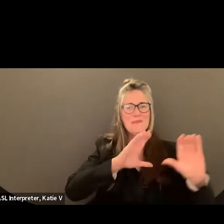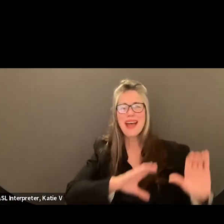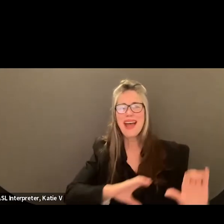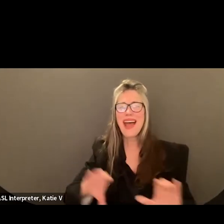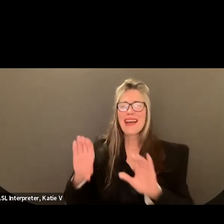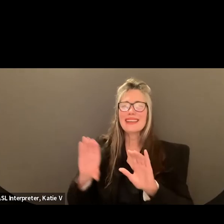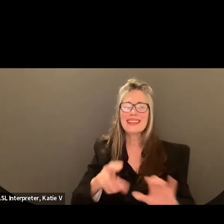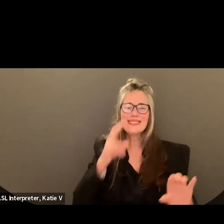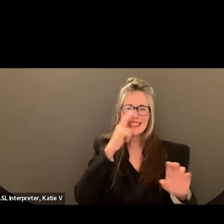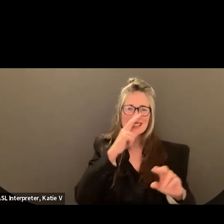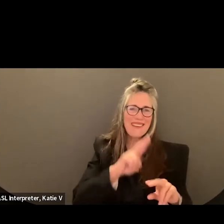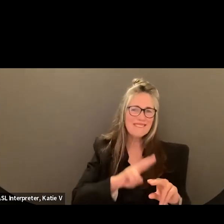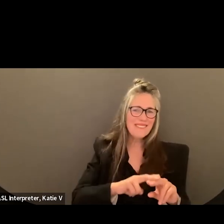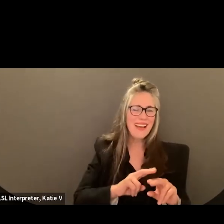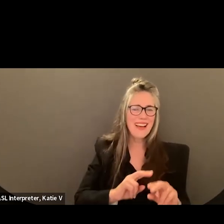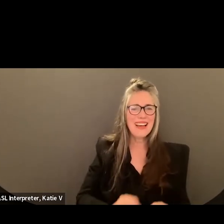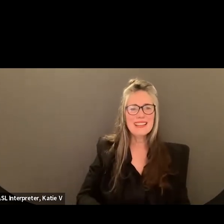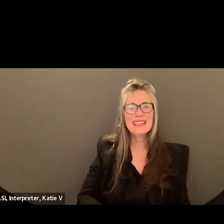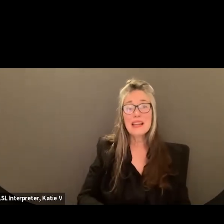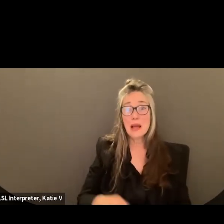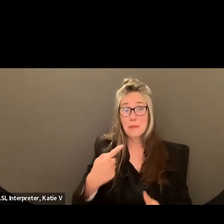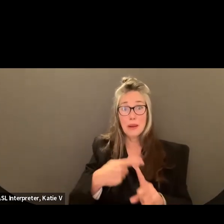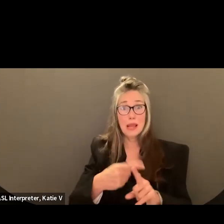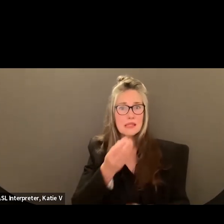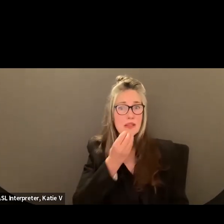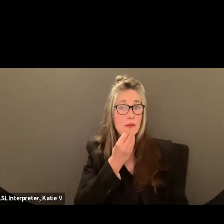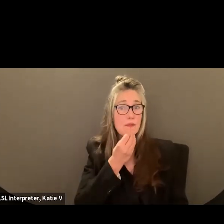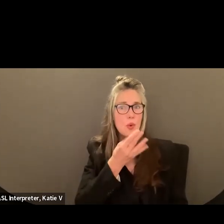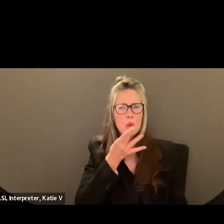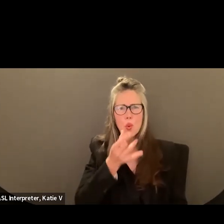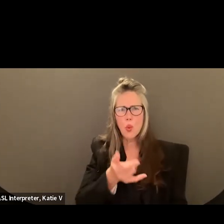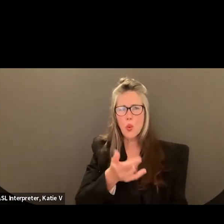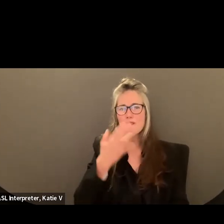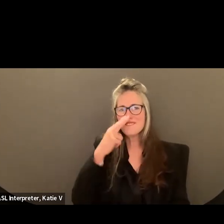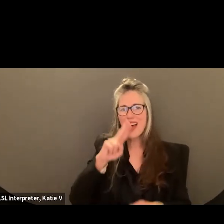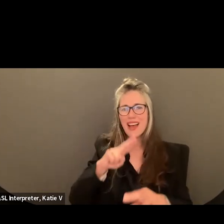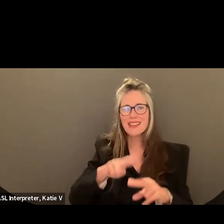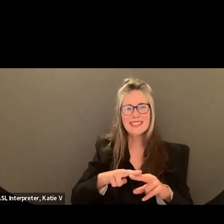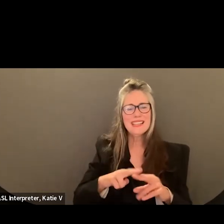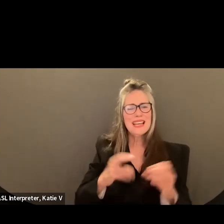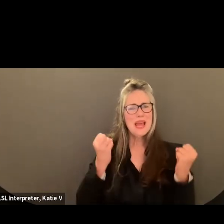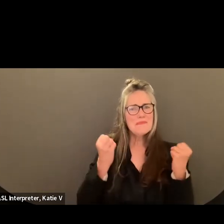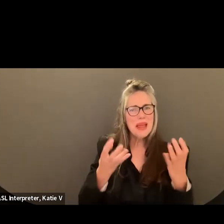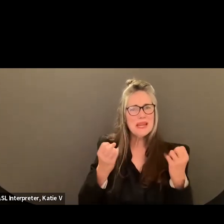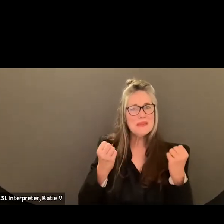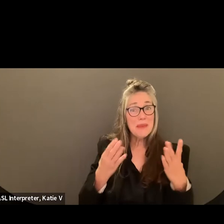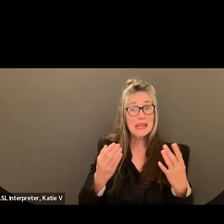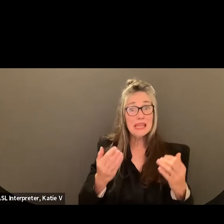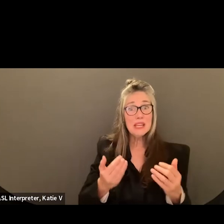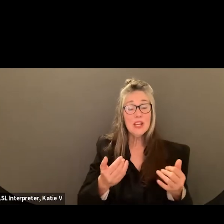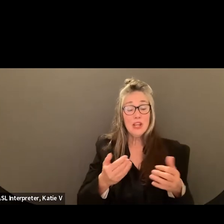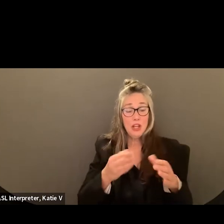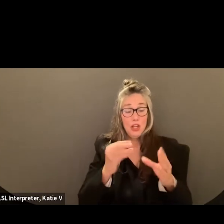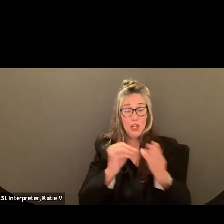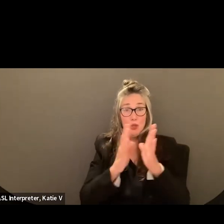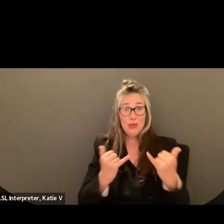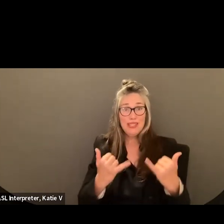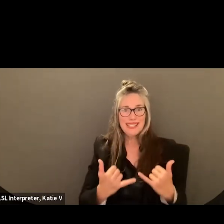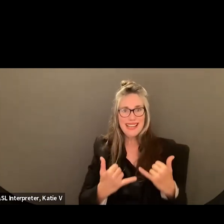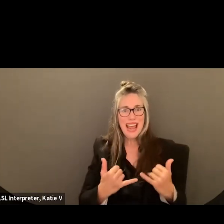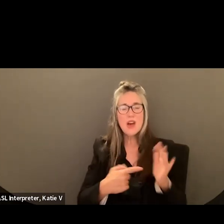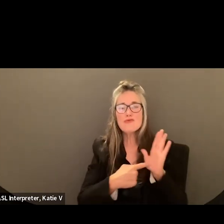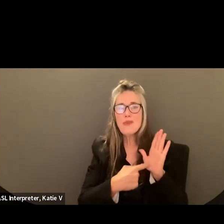and fun activities and food were fun. And there were lots and lots of current students who also